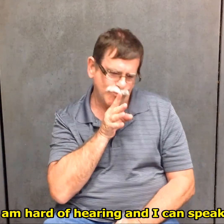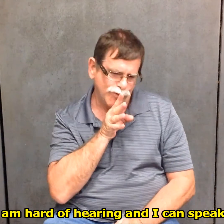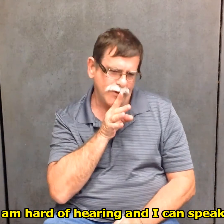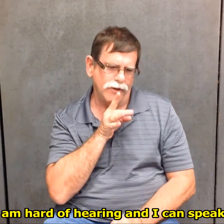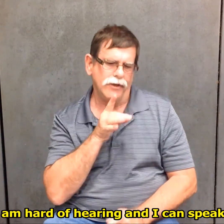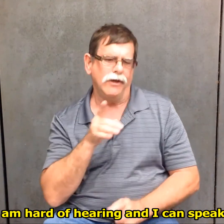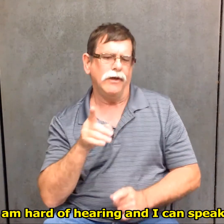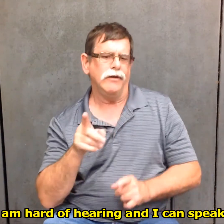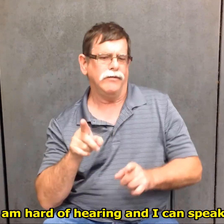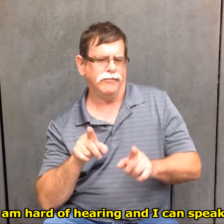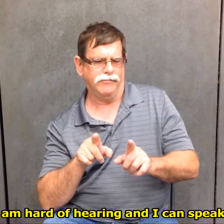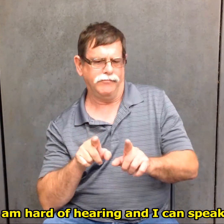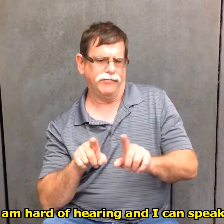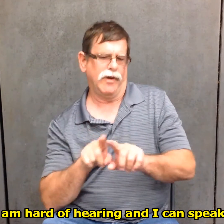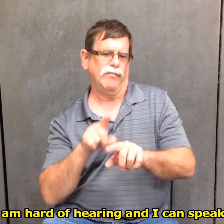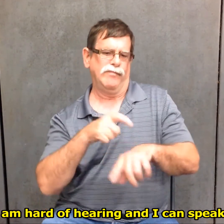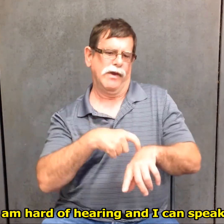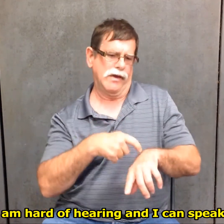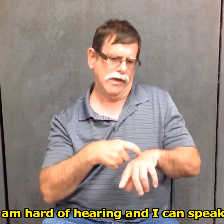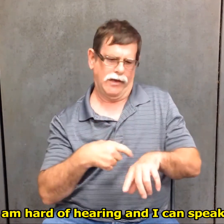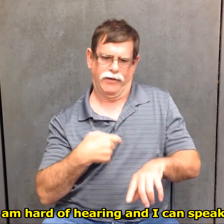I'm hard of hearing and I can speak.